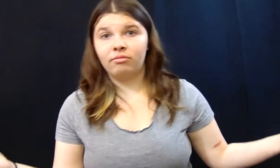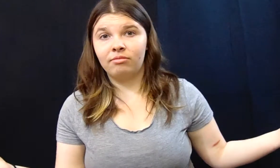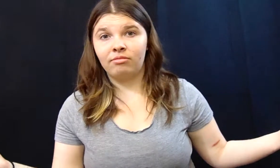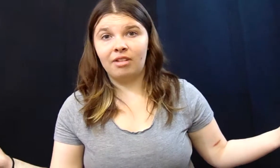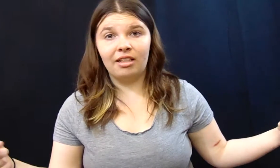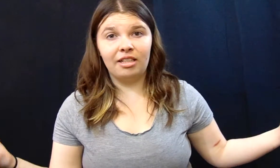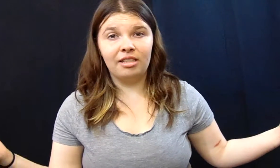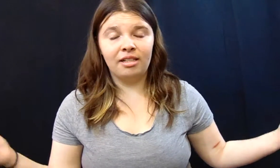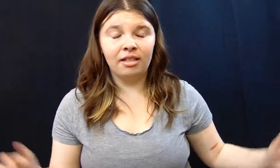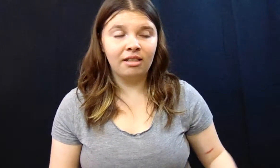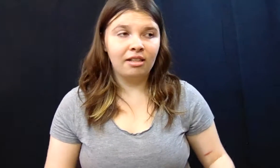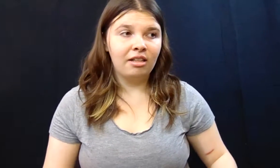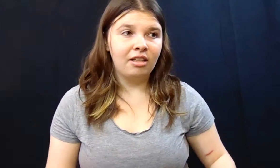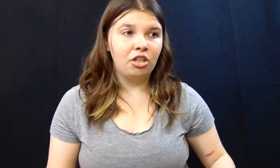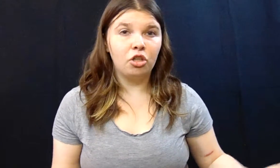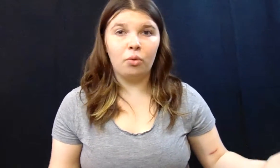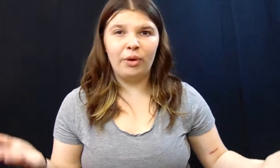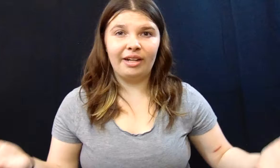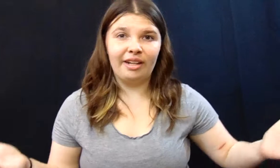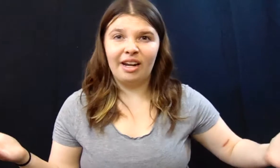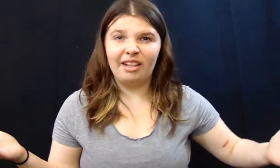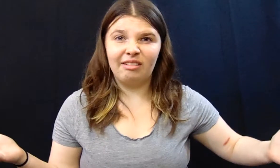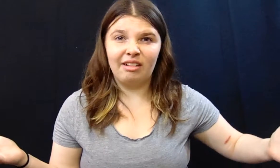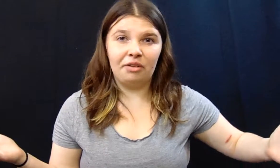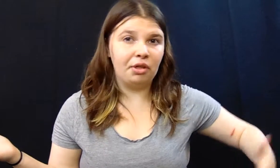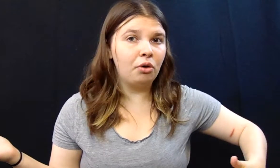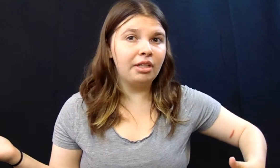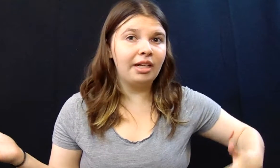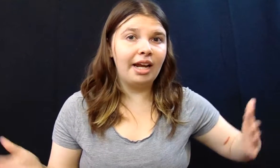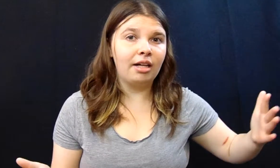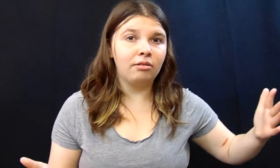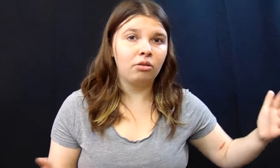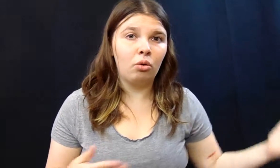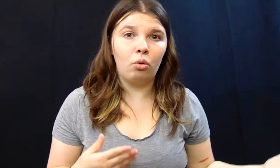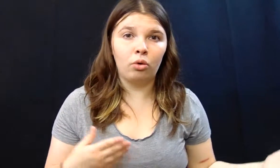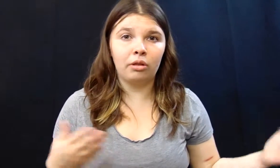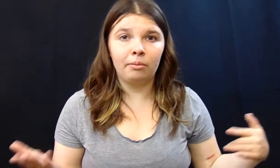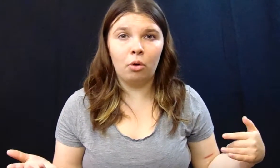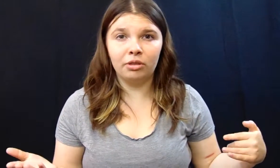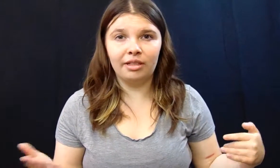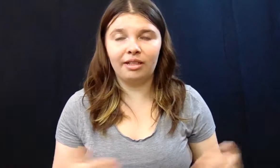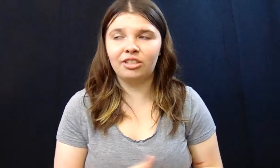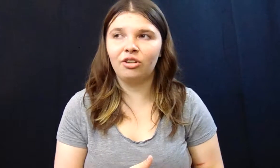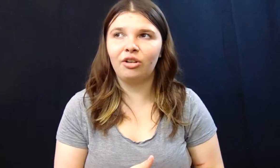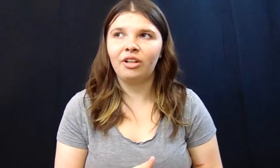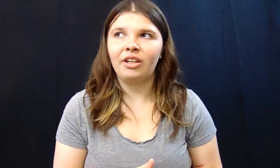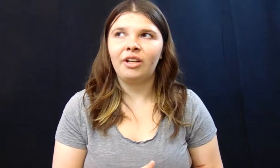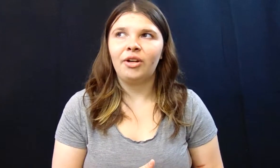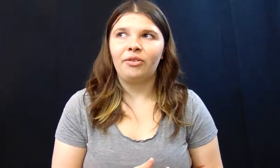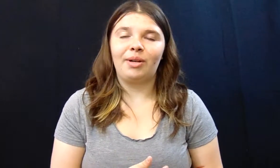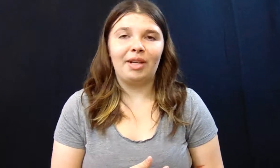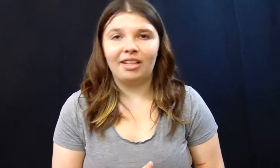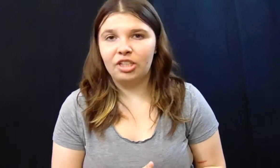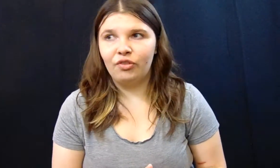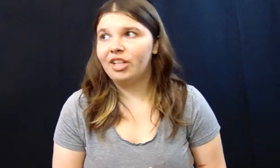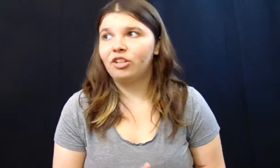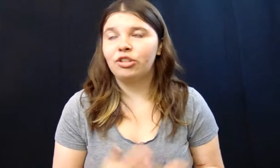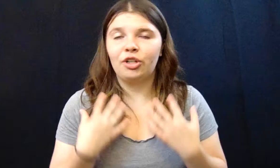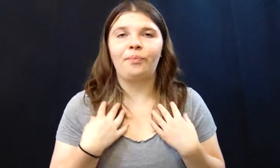at least you know when I recorded and or posted so when I'm making this video so